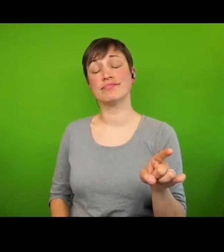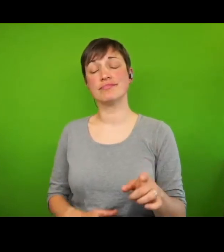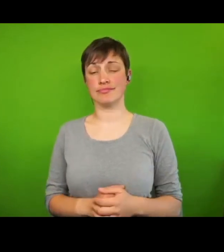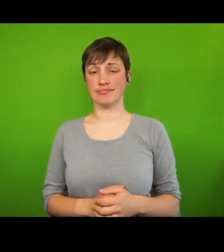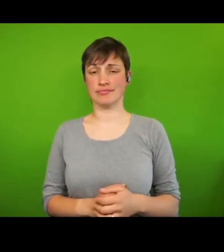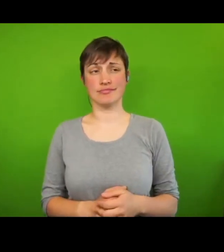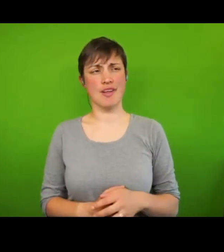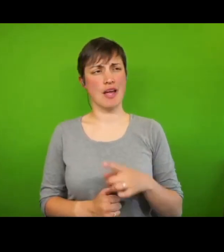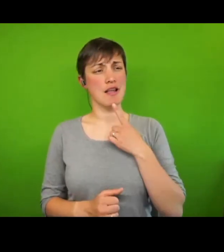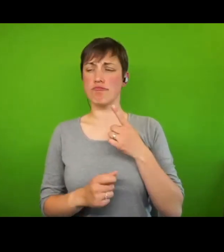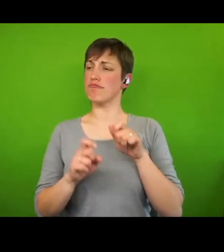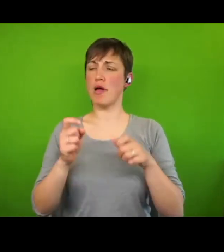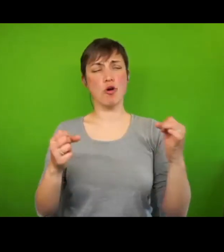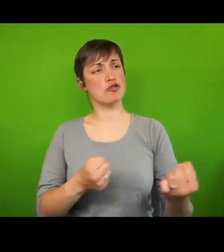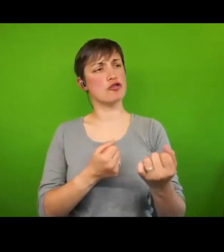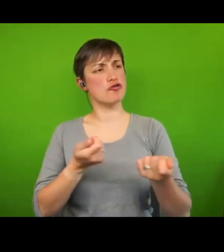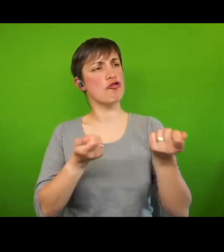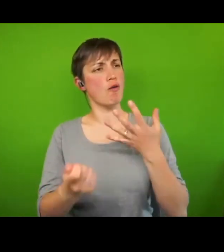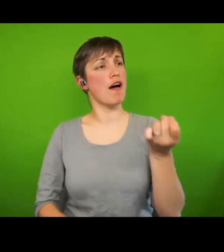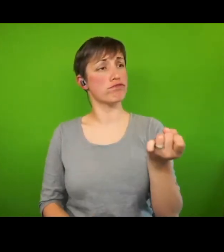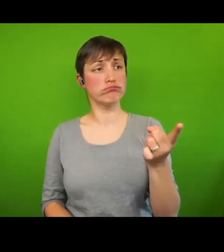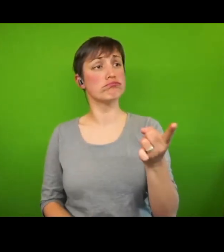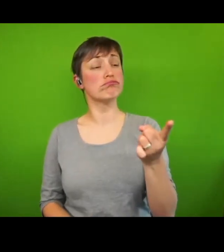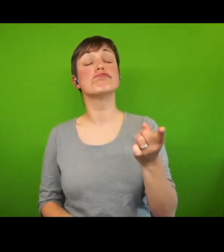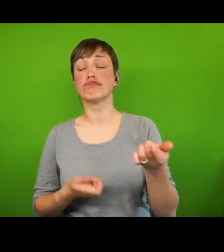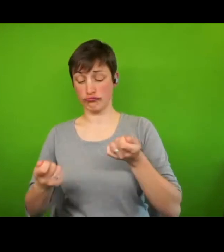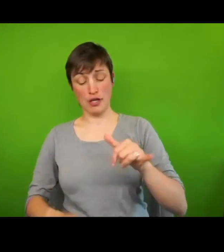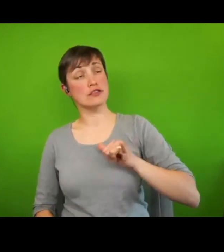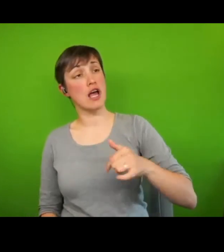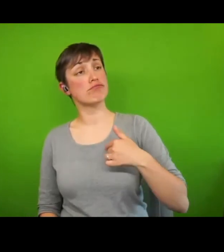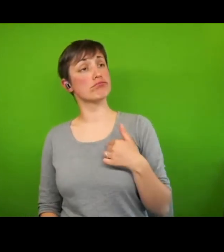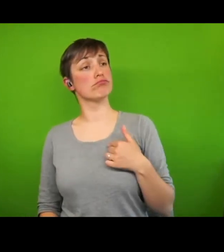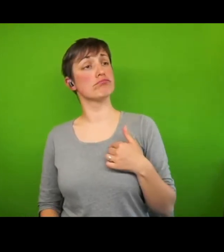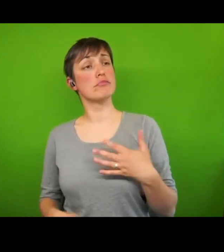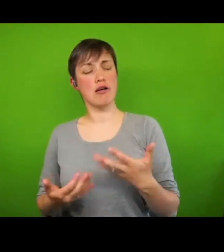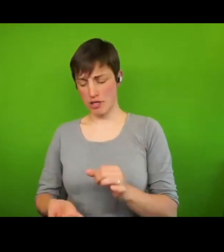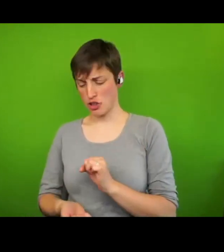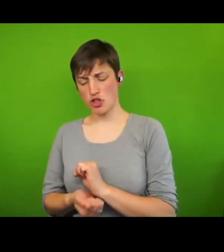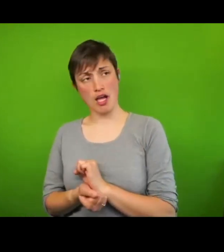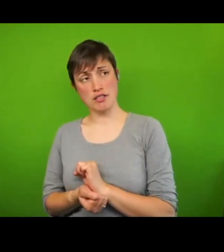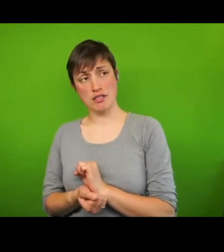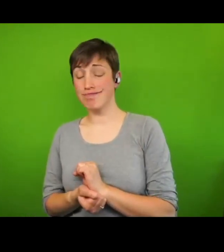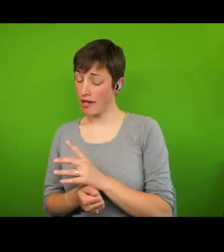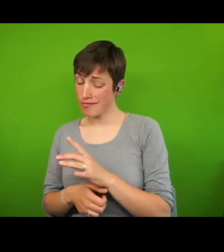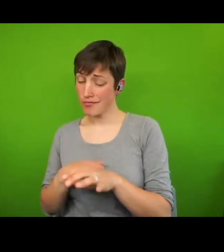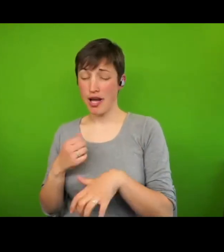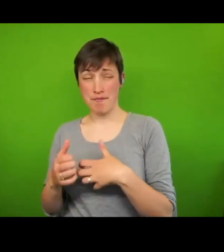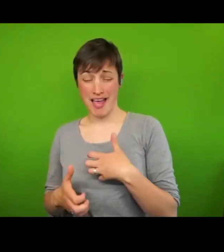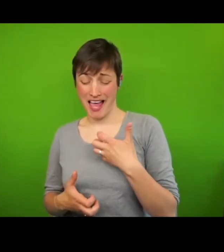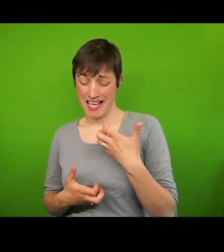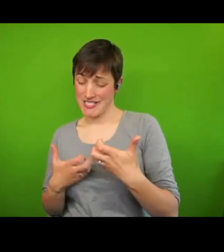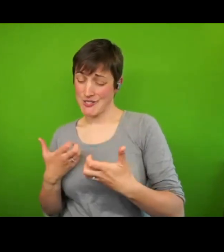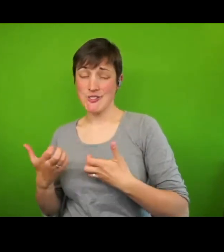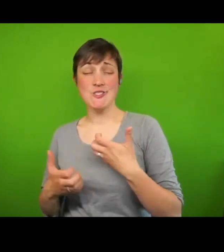people with control that I have control too. You put me in chains, then hatred reigns and fear gains